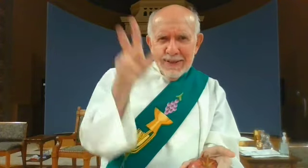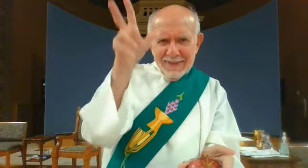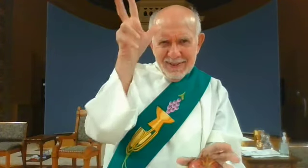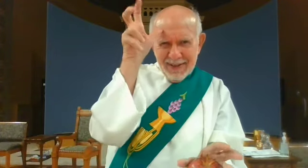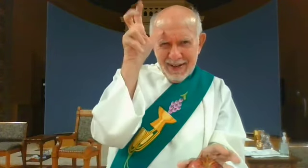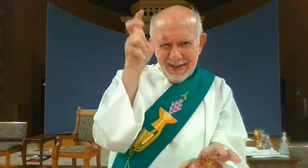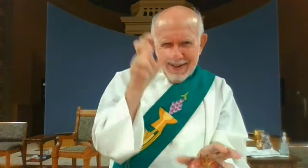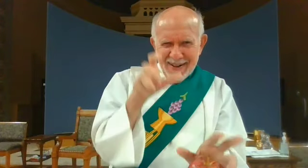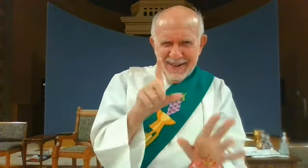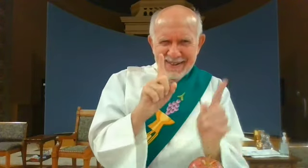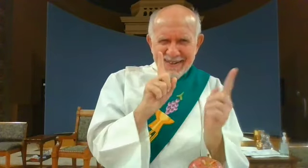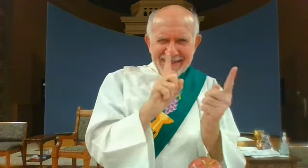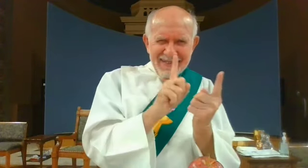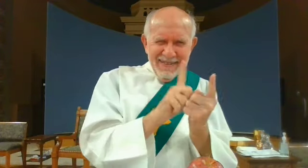well the devil came along